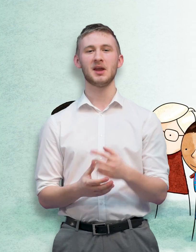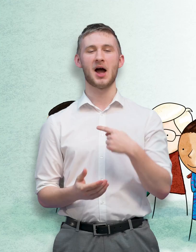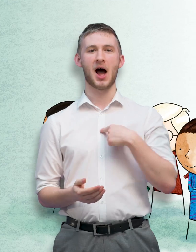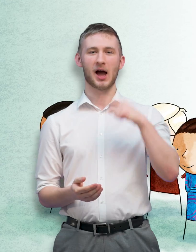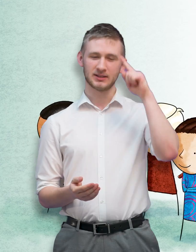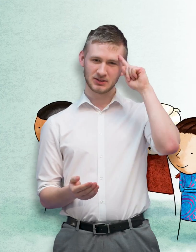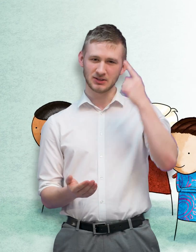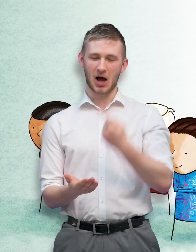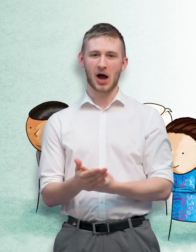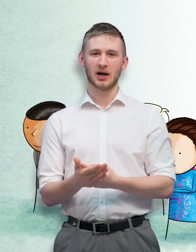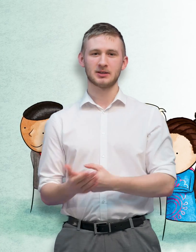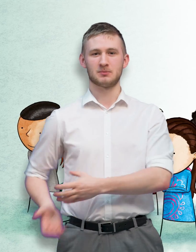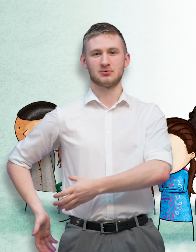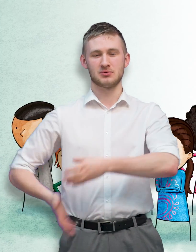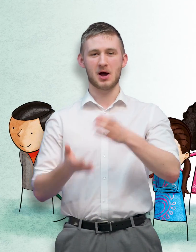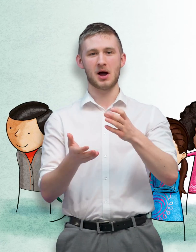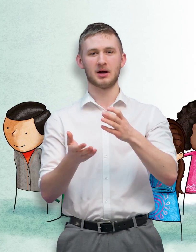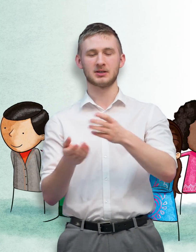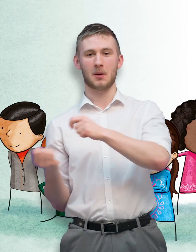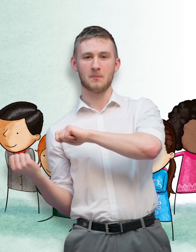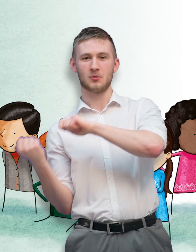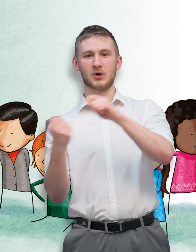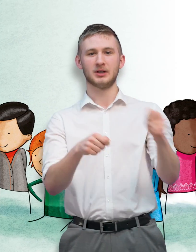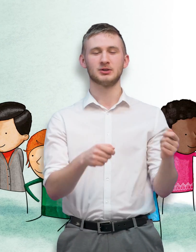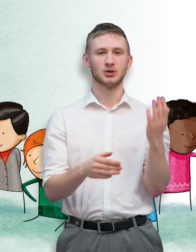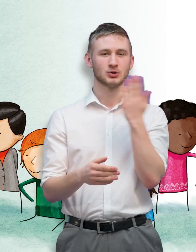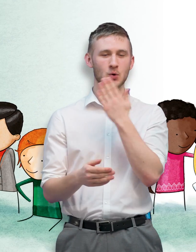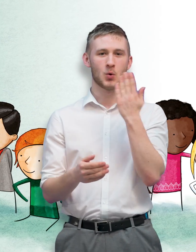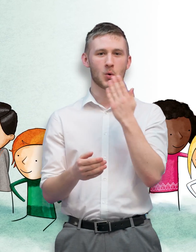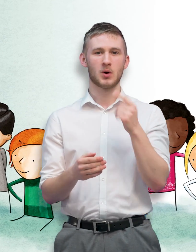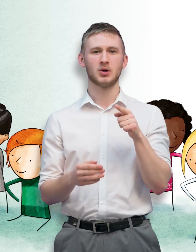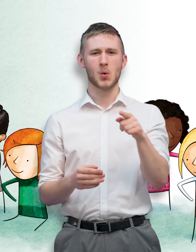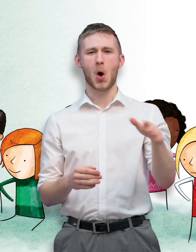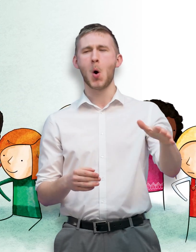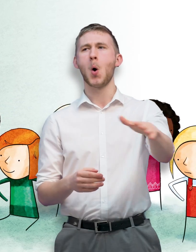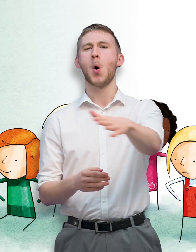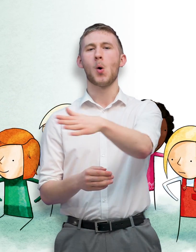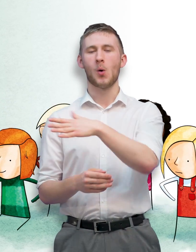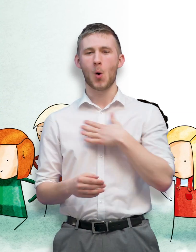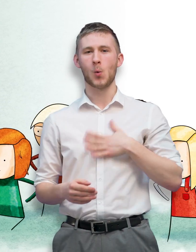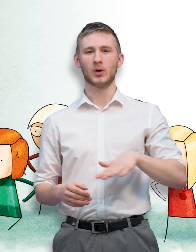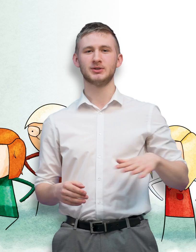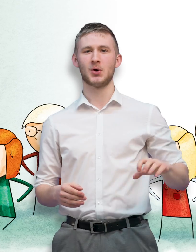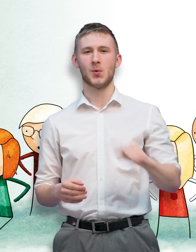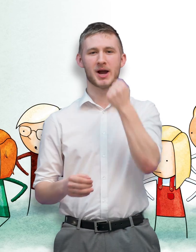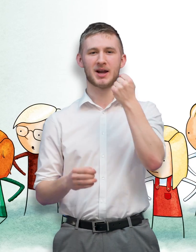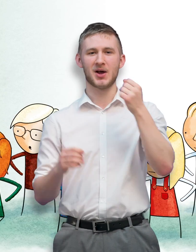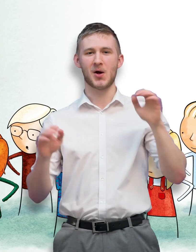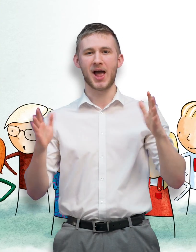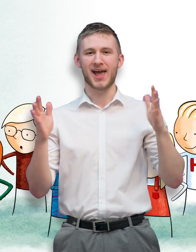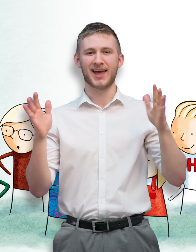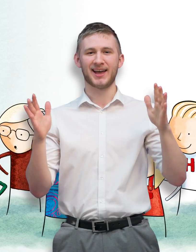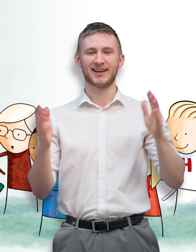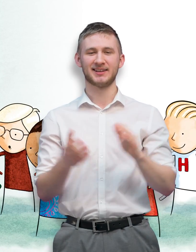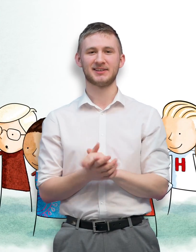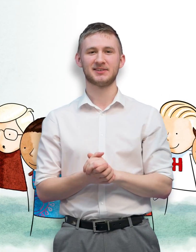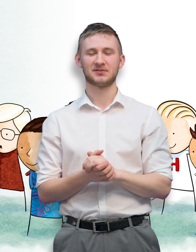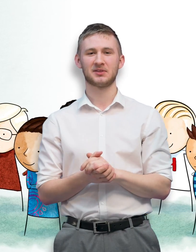I'll decide on a prize and bring it to school A prize that you'll all want to win You must think of a job and practice it